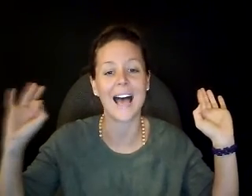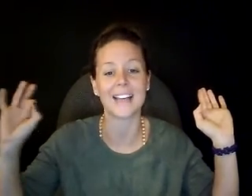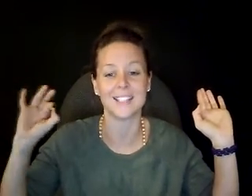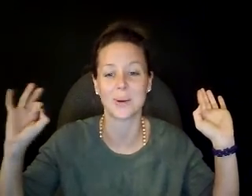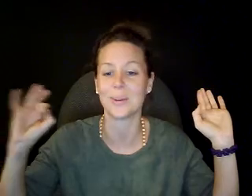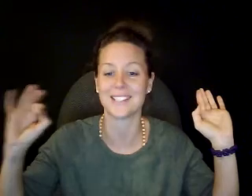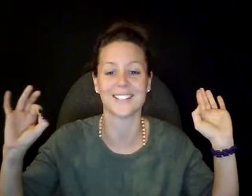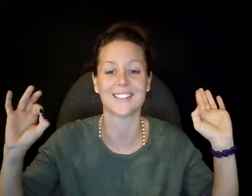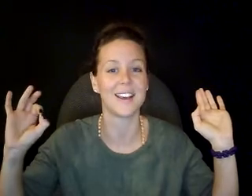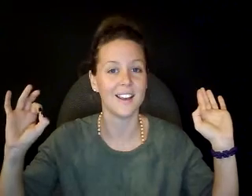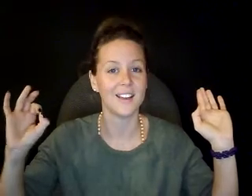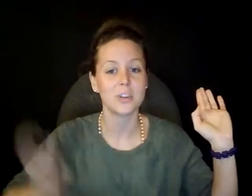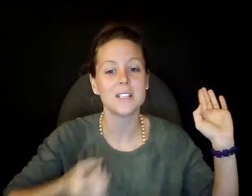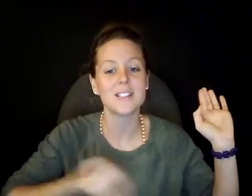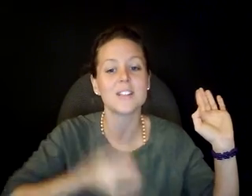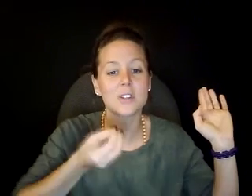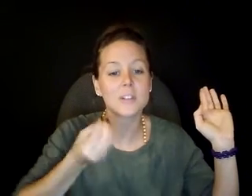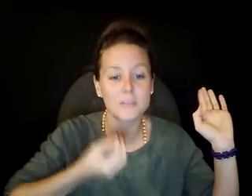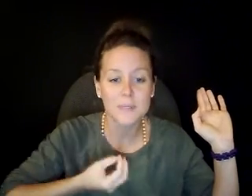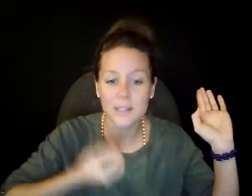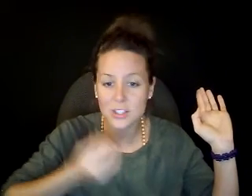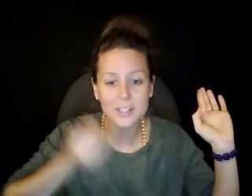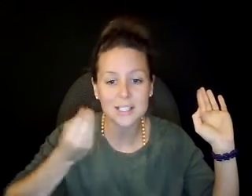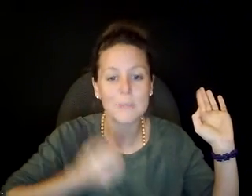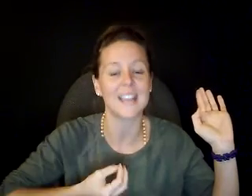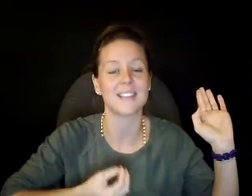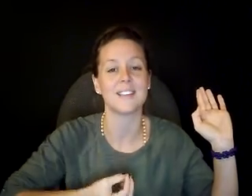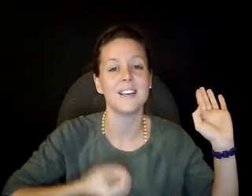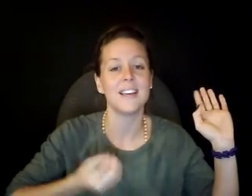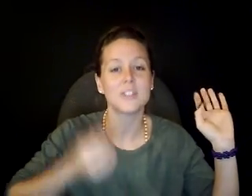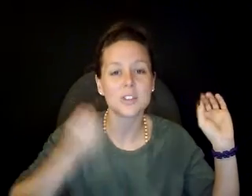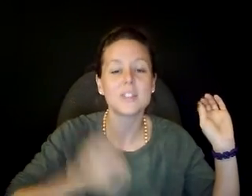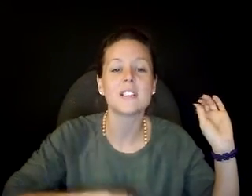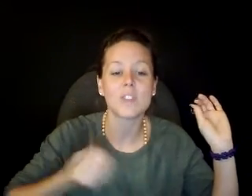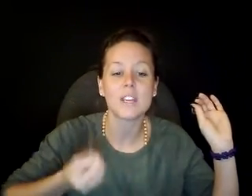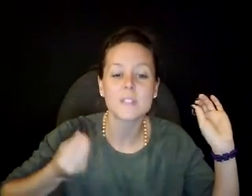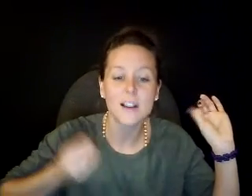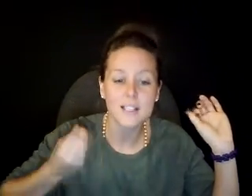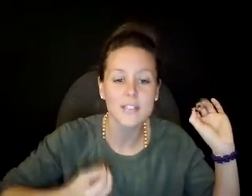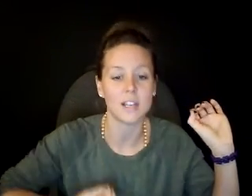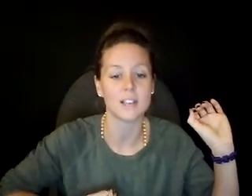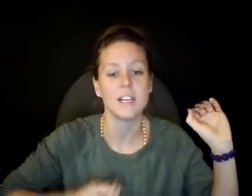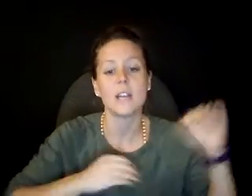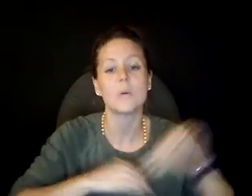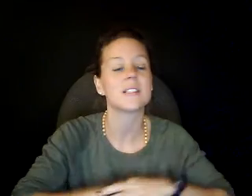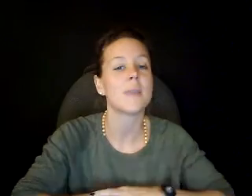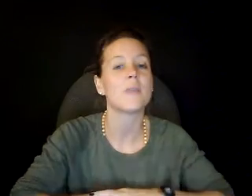and his holy sons. So it is in a certain space, in the certainty of the gifts that God has given us, that we escape from